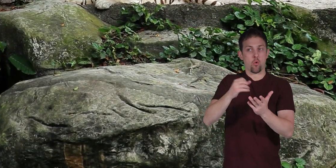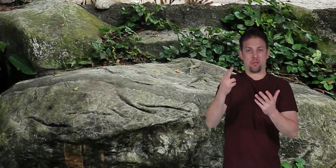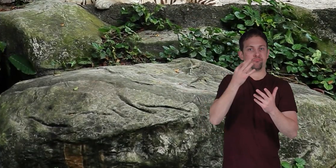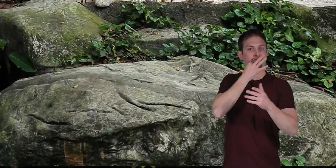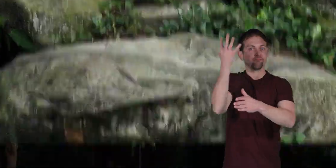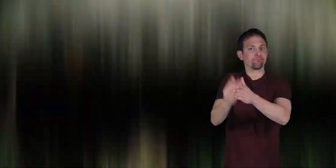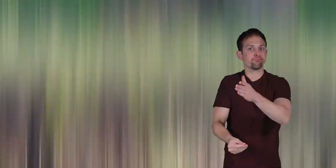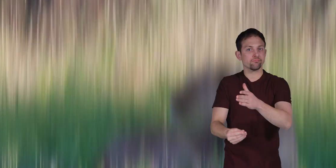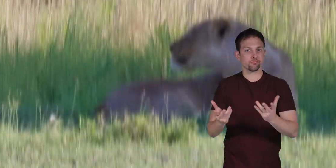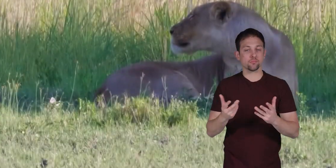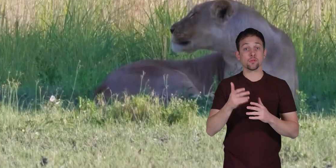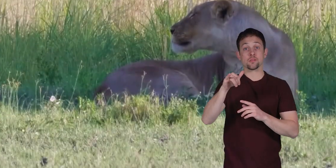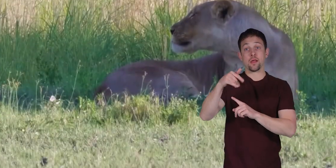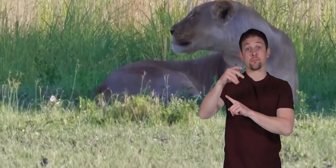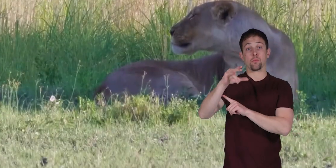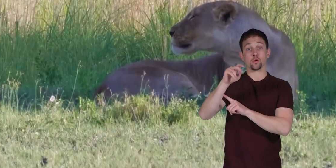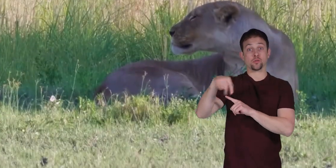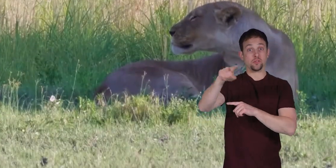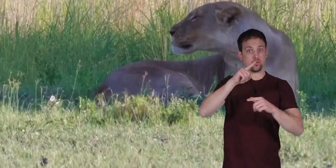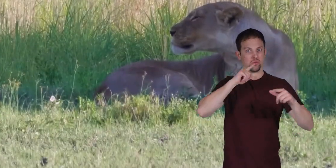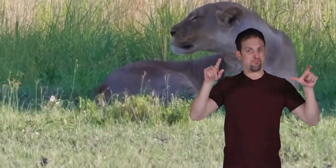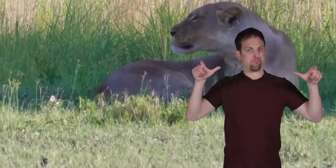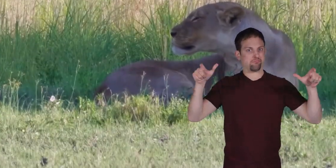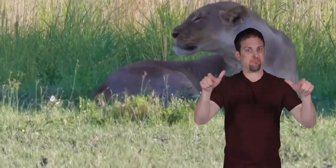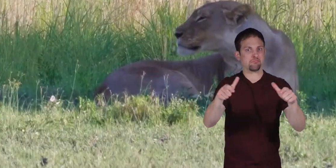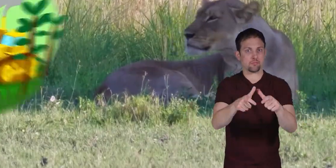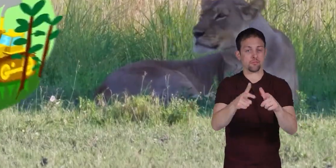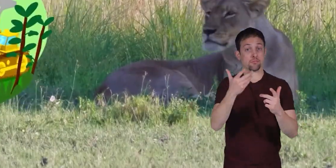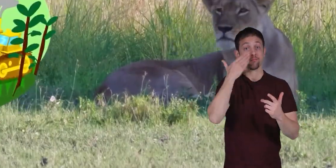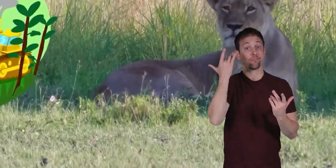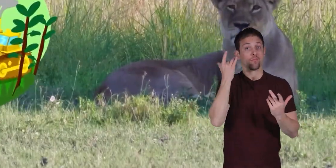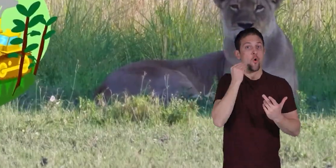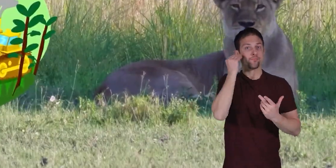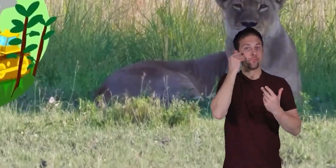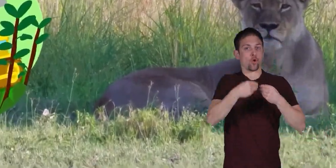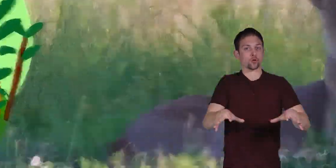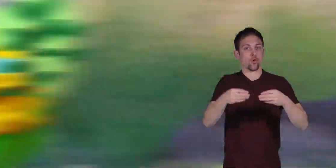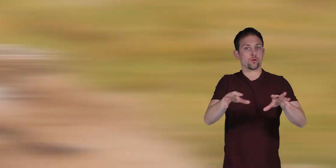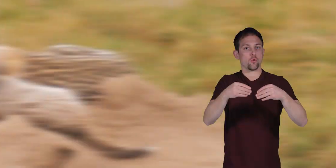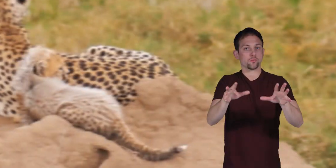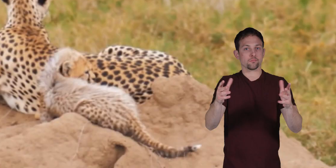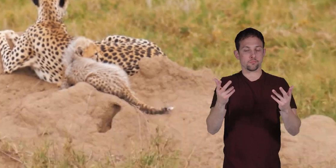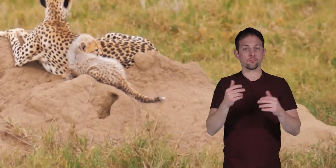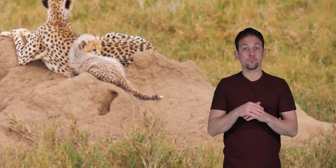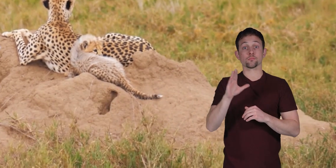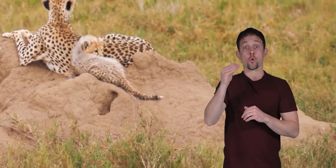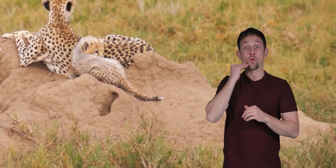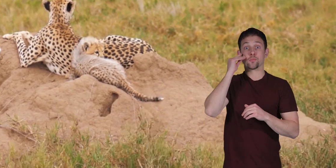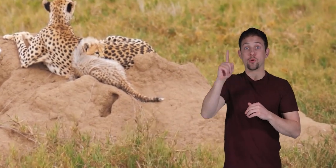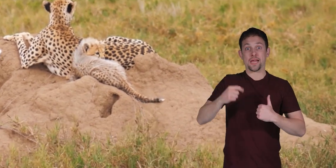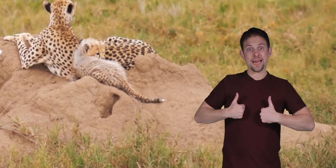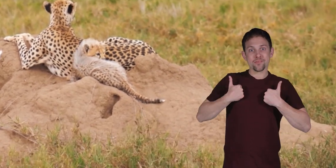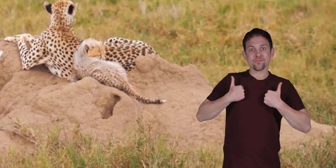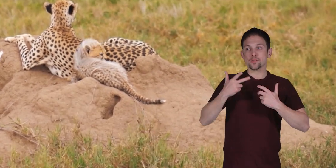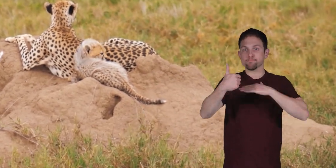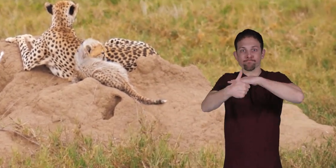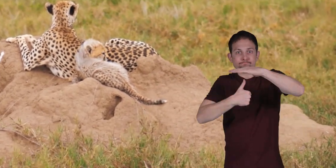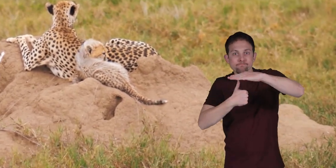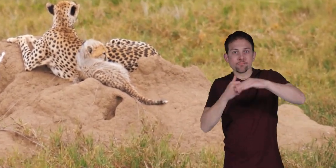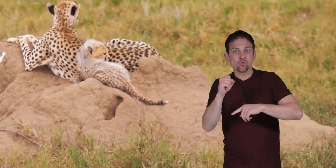threatened. The population of wildcats is declining because of habitat loss. A wildcat's habitat is where it lives, takes